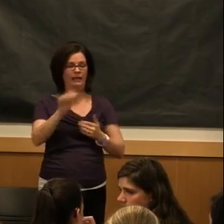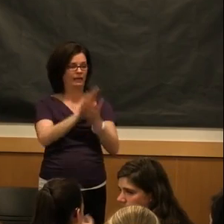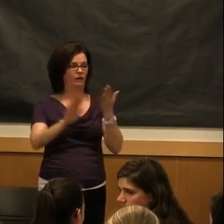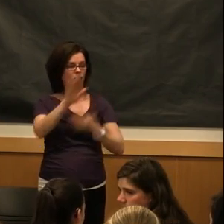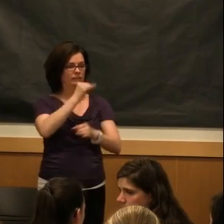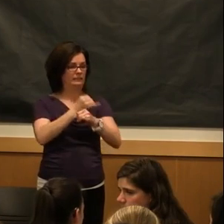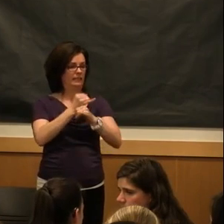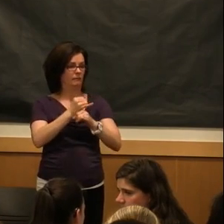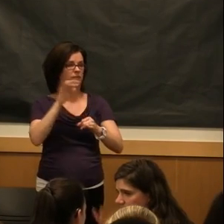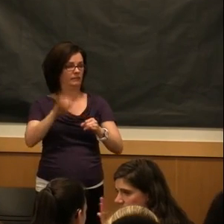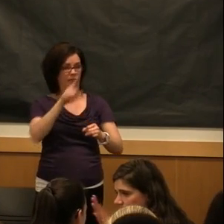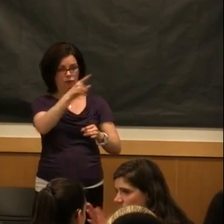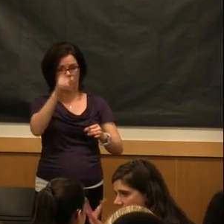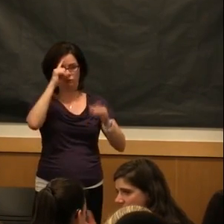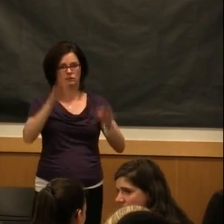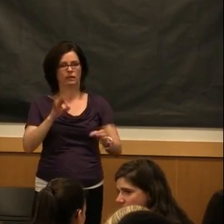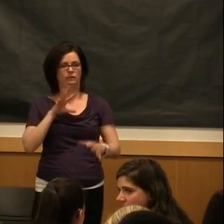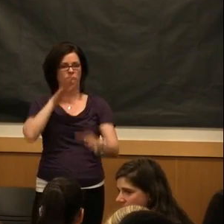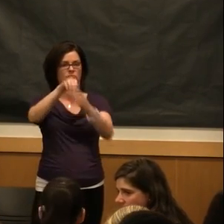choose to become a part of.